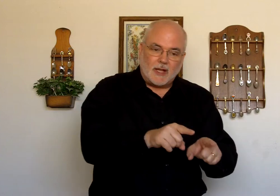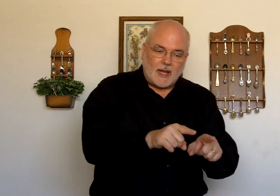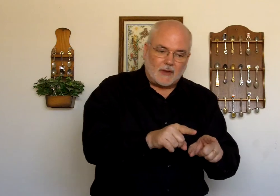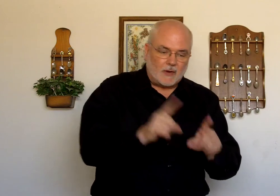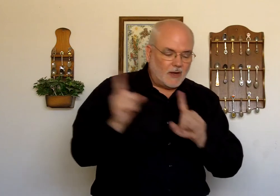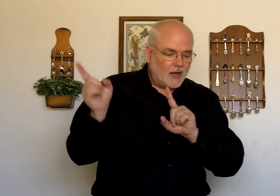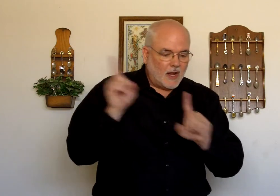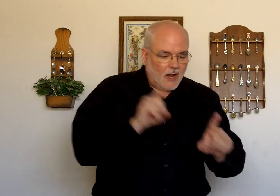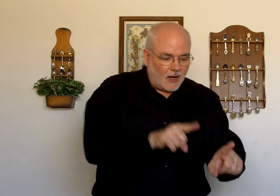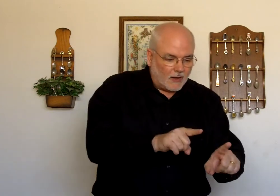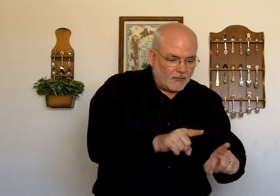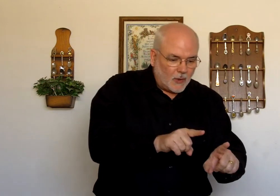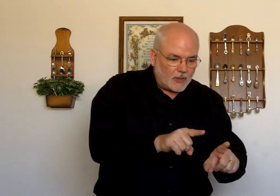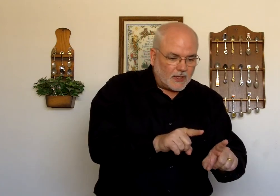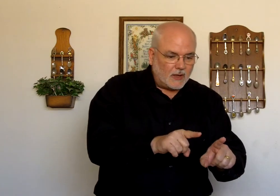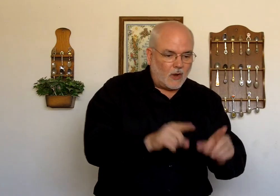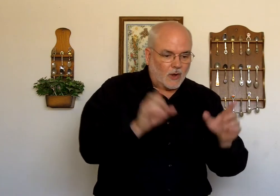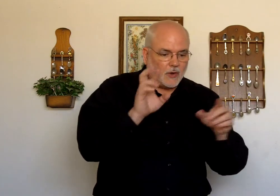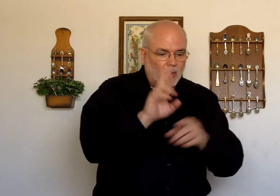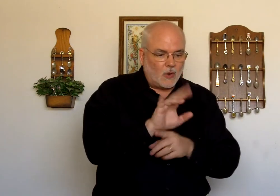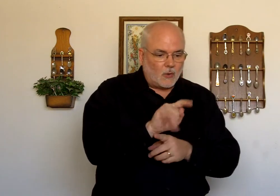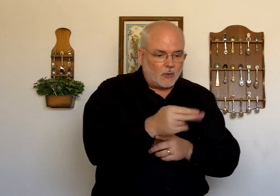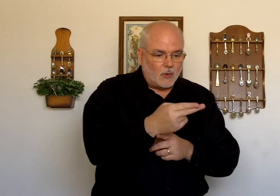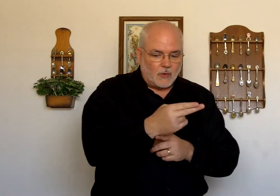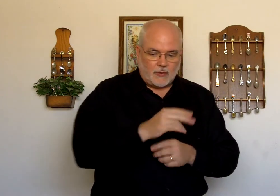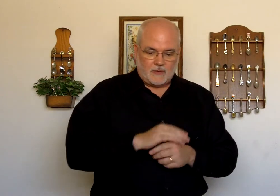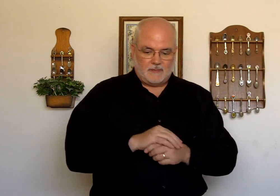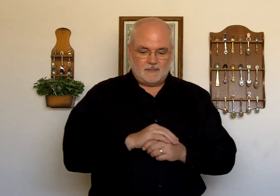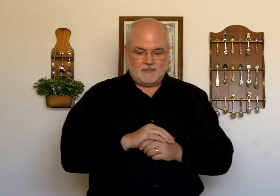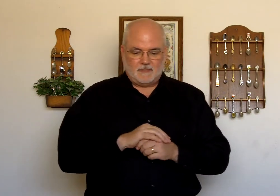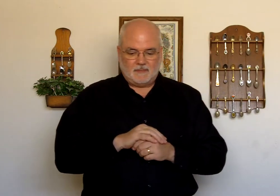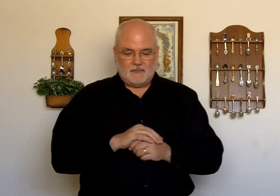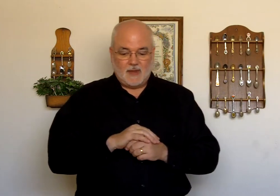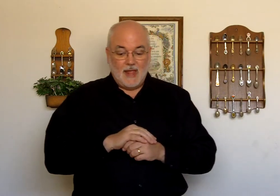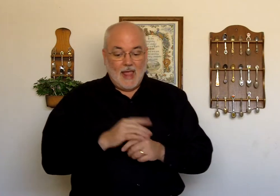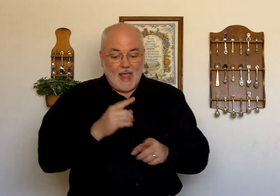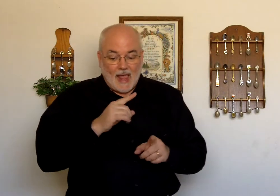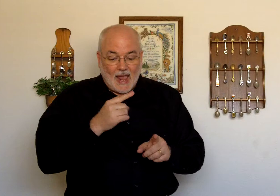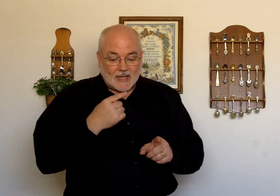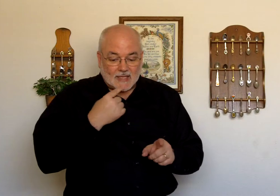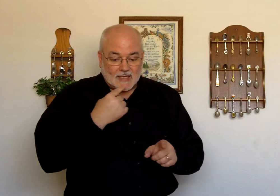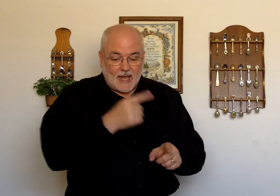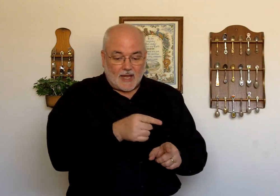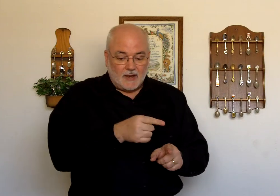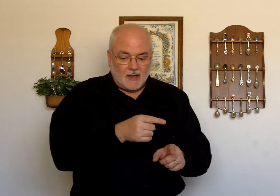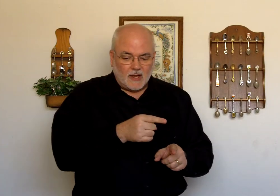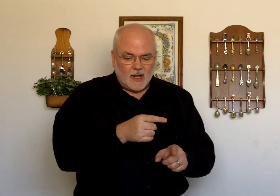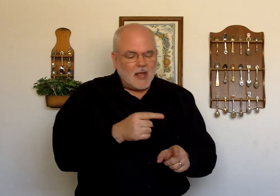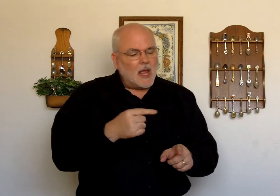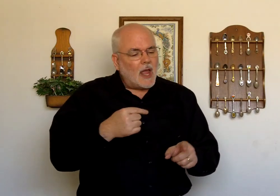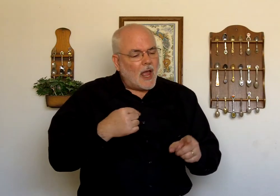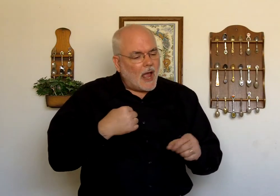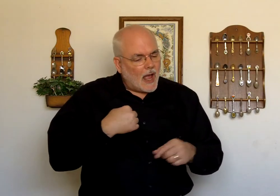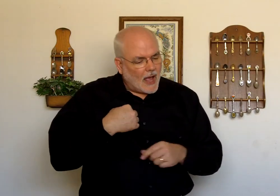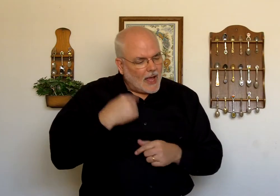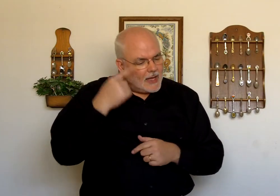together. I'm going to focus in on. Ruth. And said. I